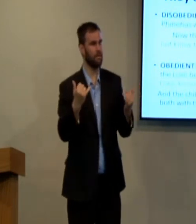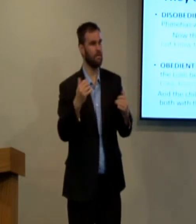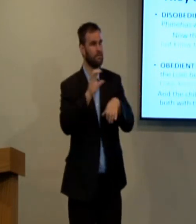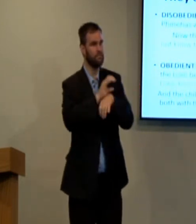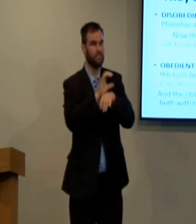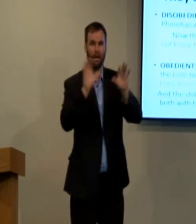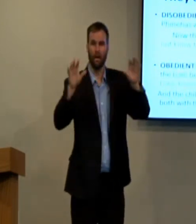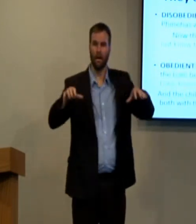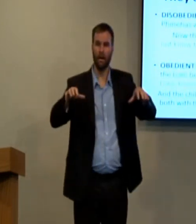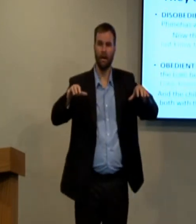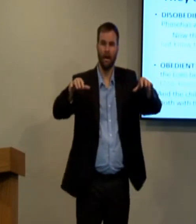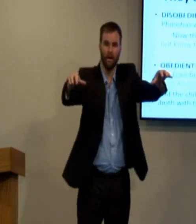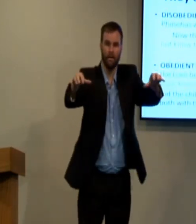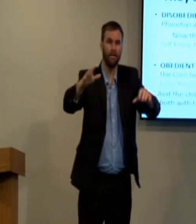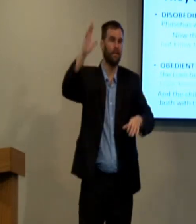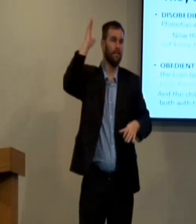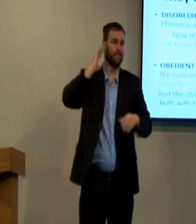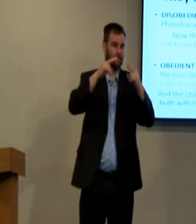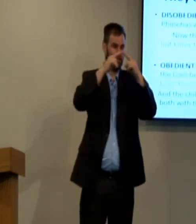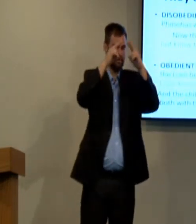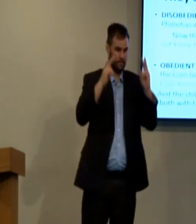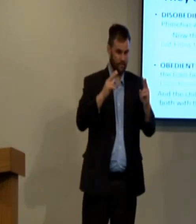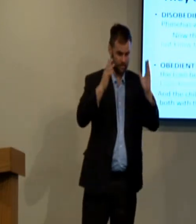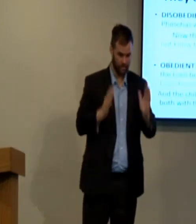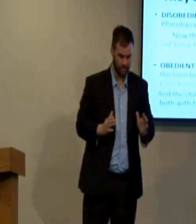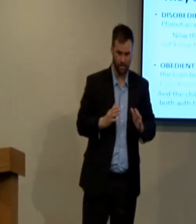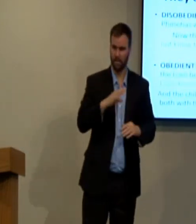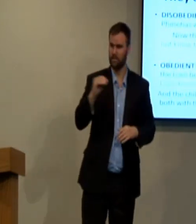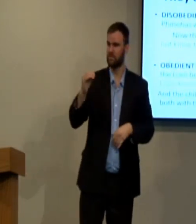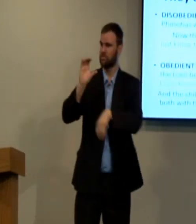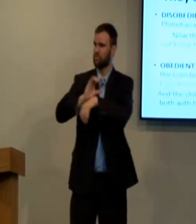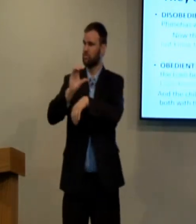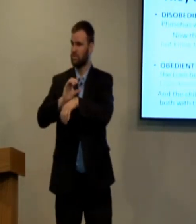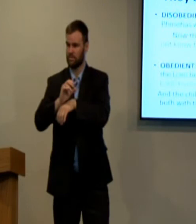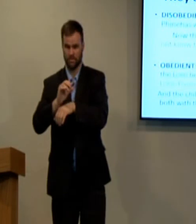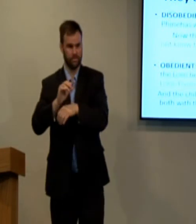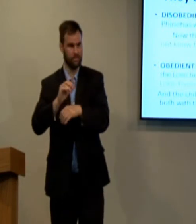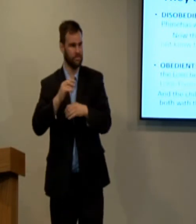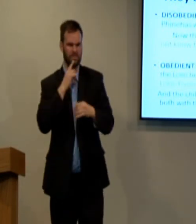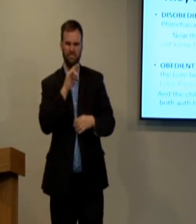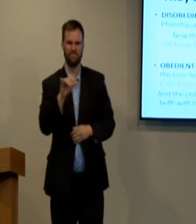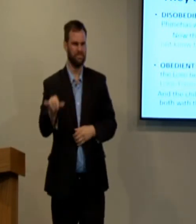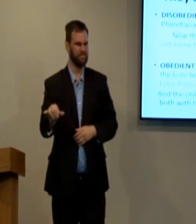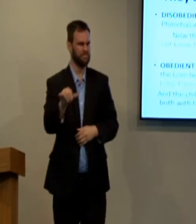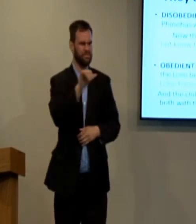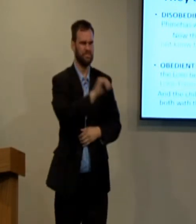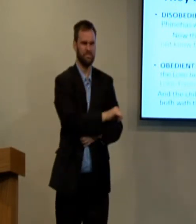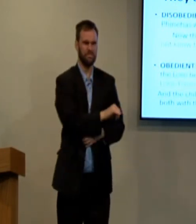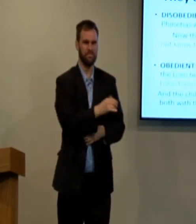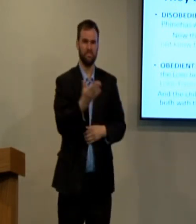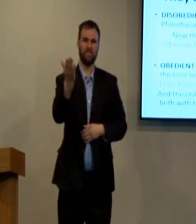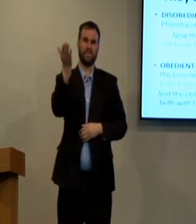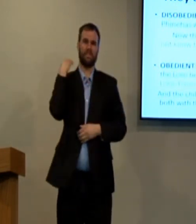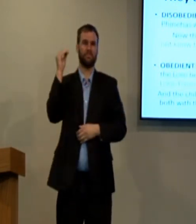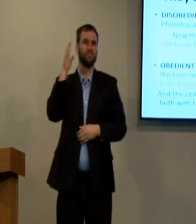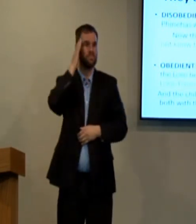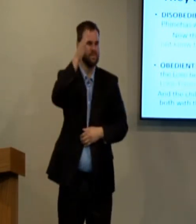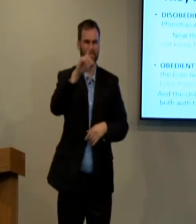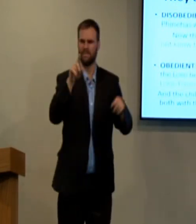So as I consider this, I think about how, you know, a tabernacle is kind of similar to a church. In